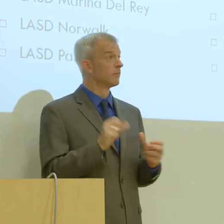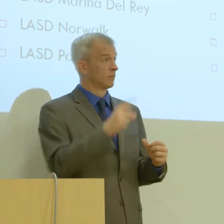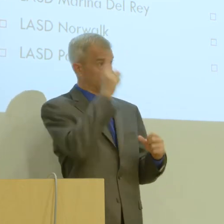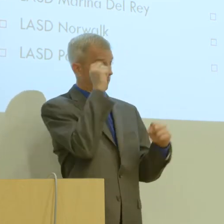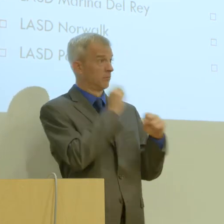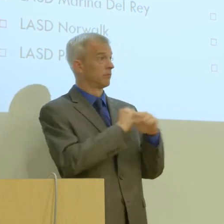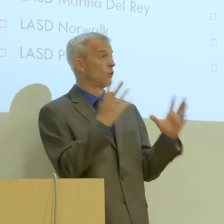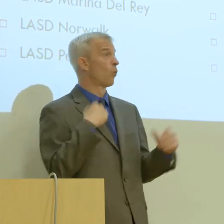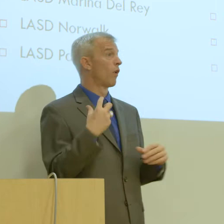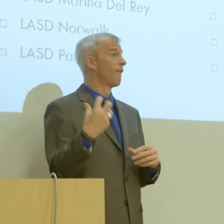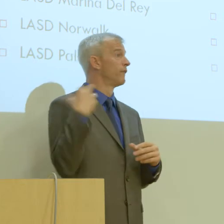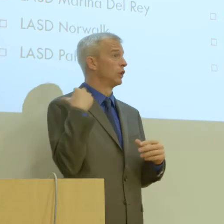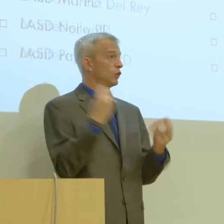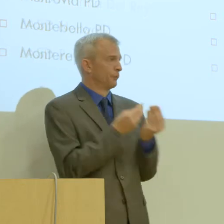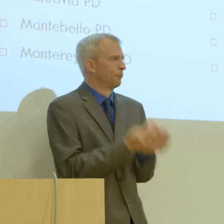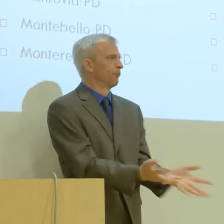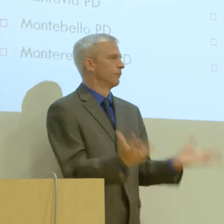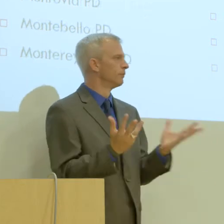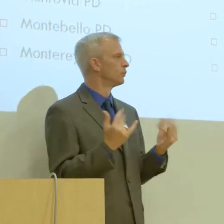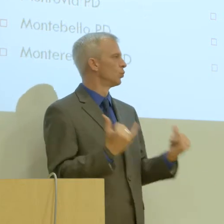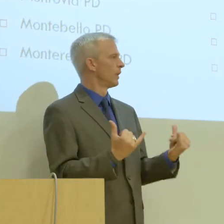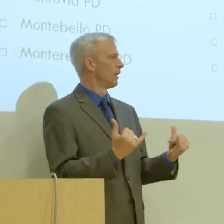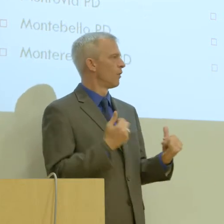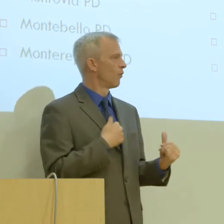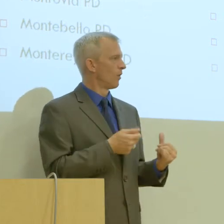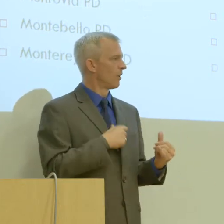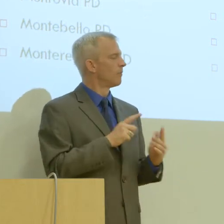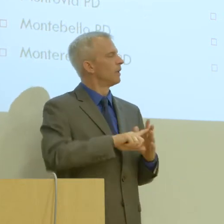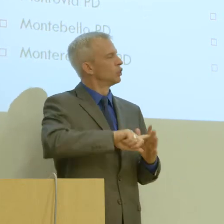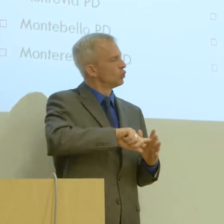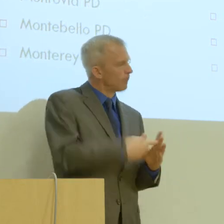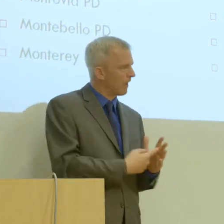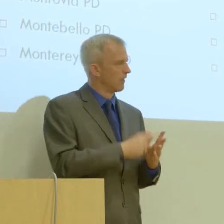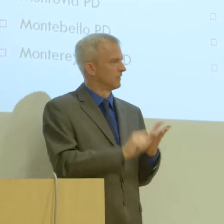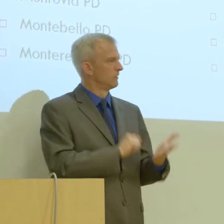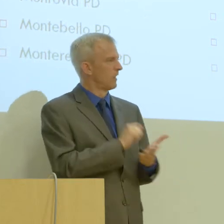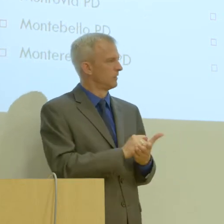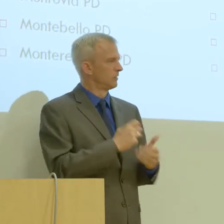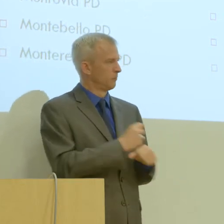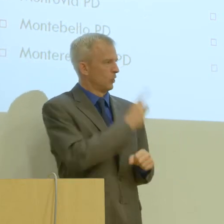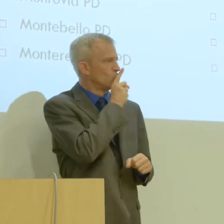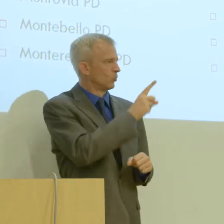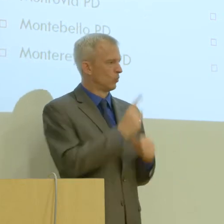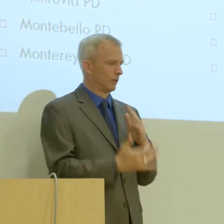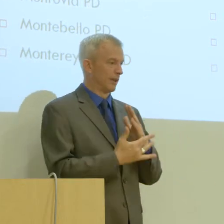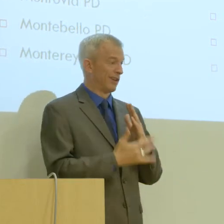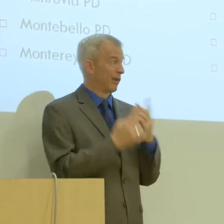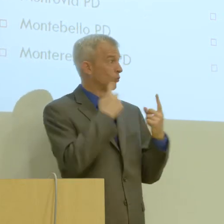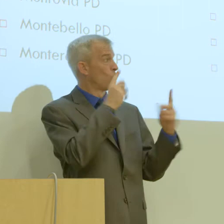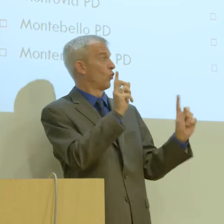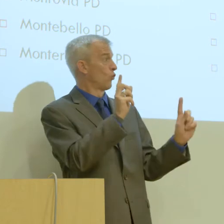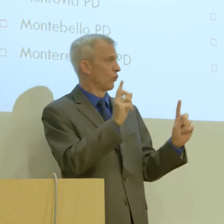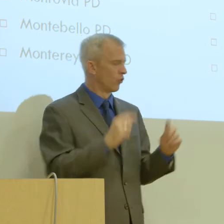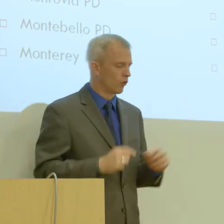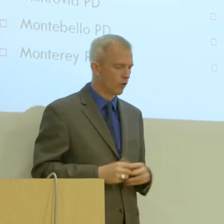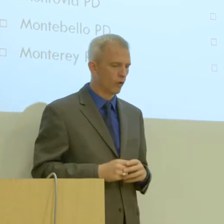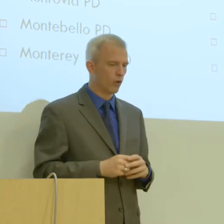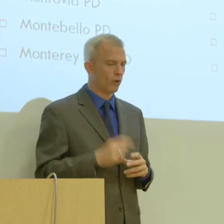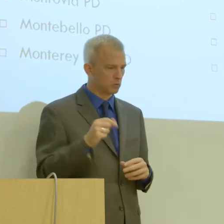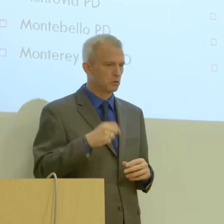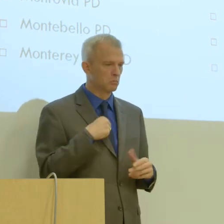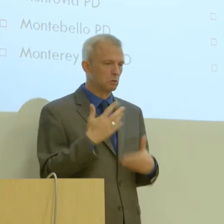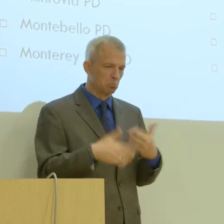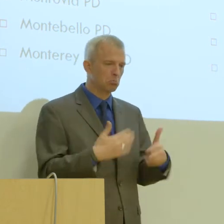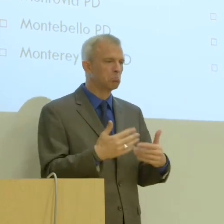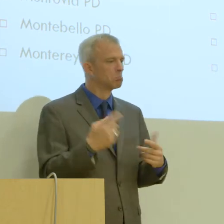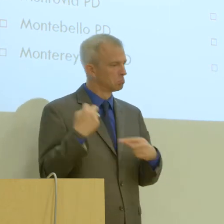rolling out today, we have been in a pilot stage to ensure that the technology works and that this has been going on now for a little bit of